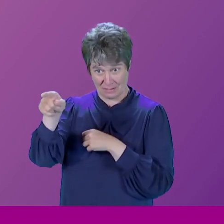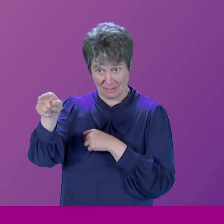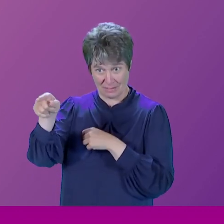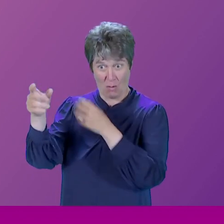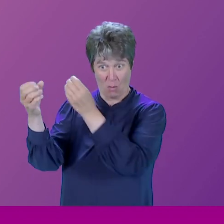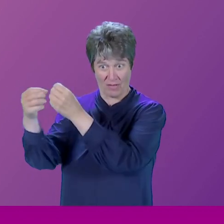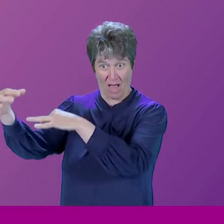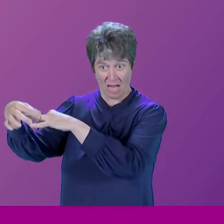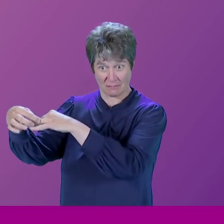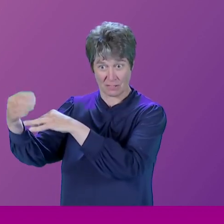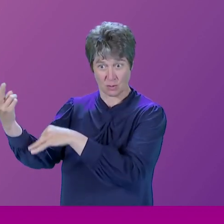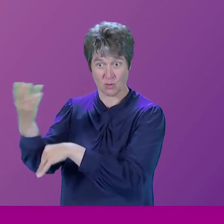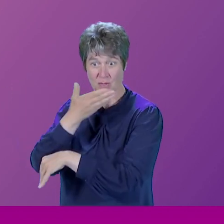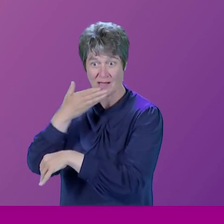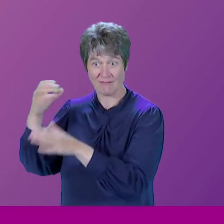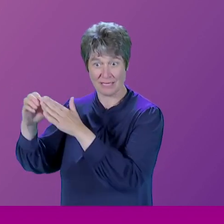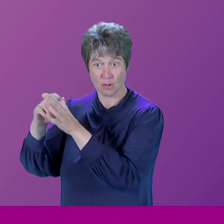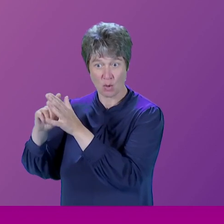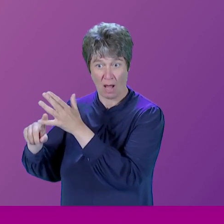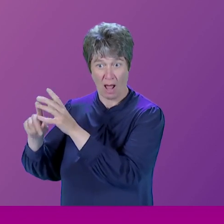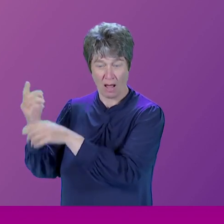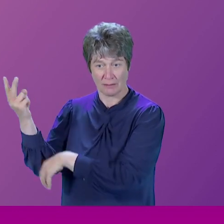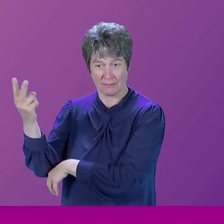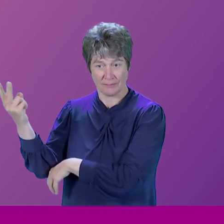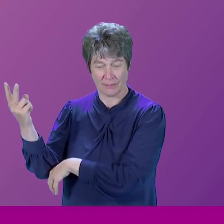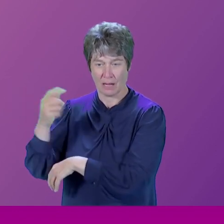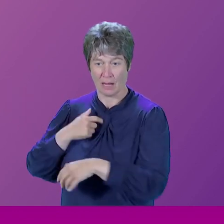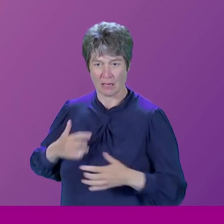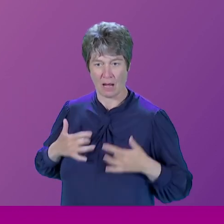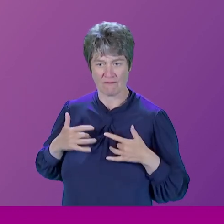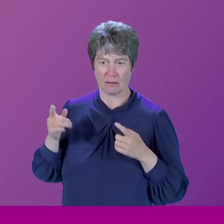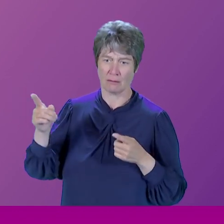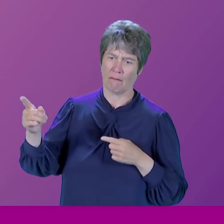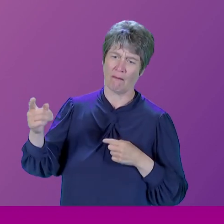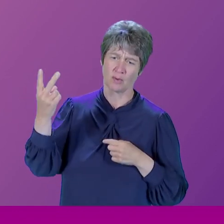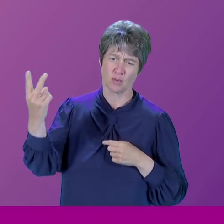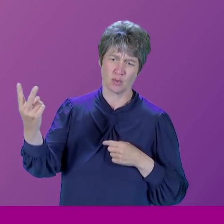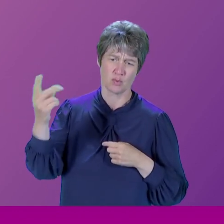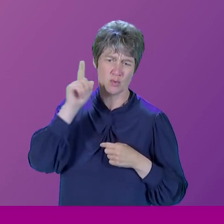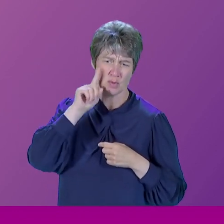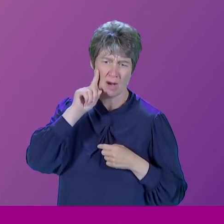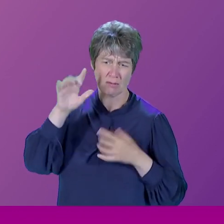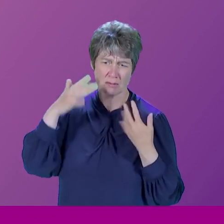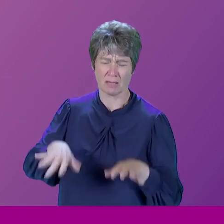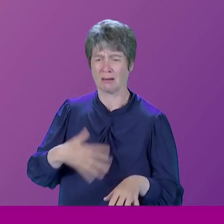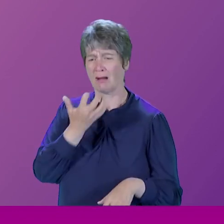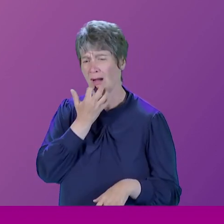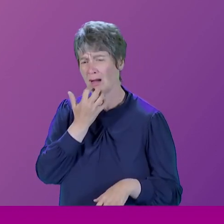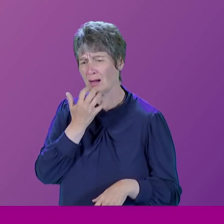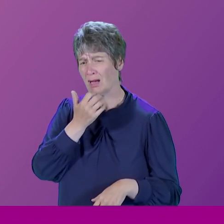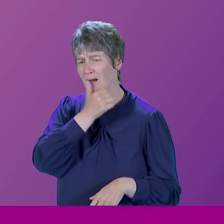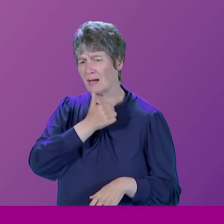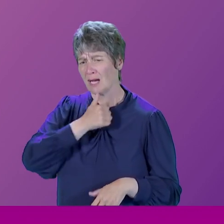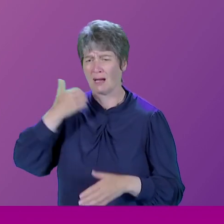oh my goodness, these two girls have been through the ringer with her. And I can't remember, somebody said something about